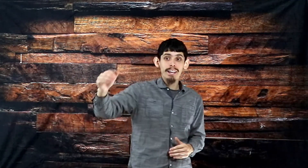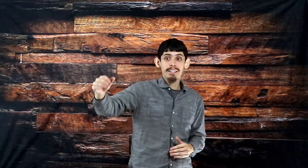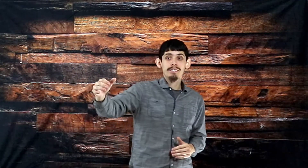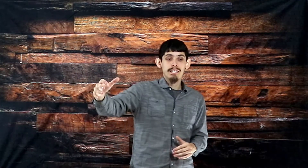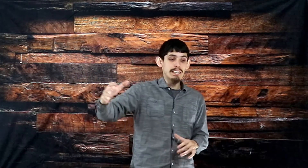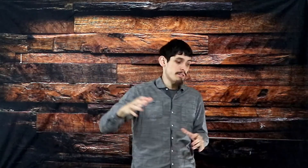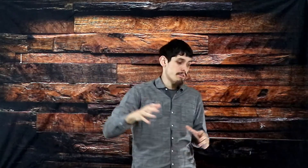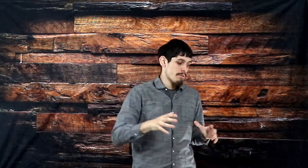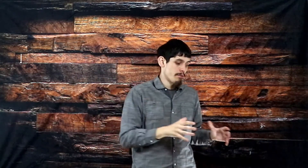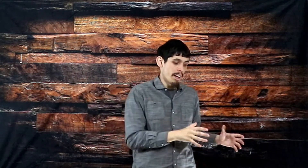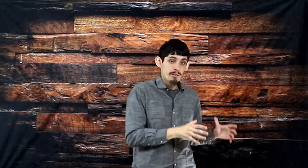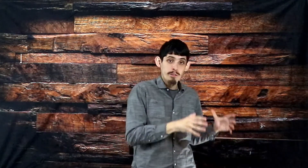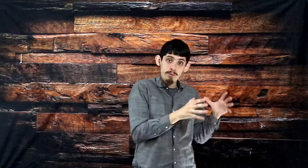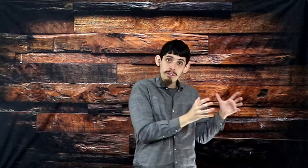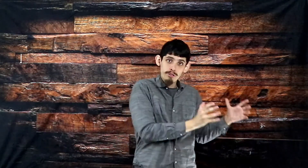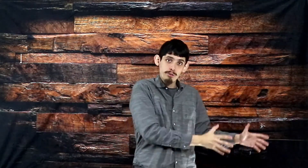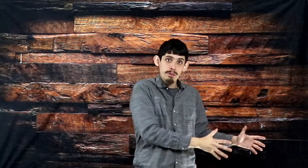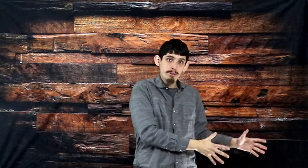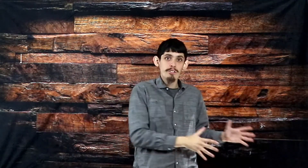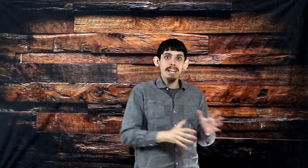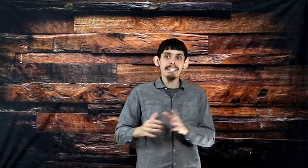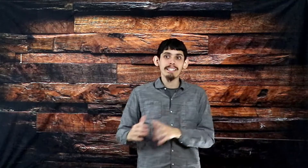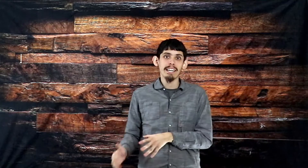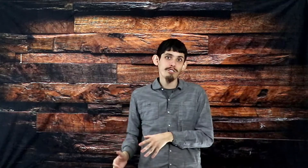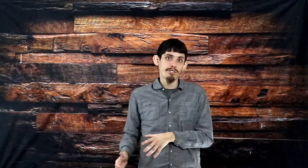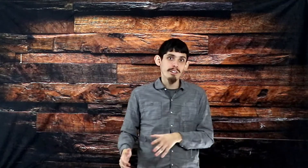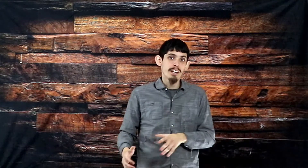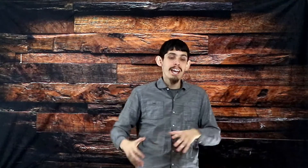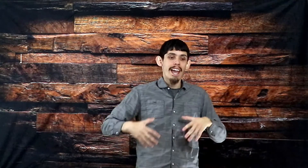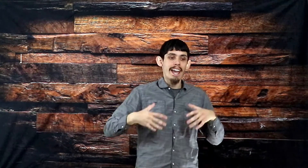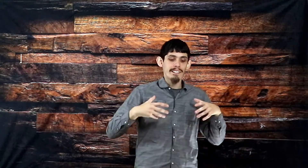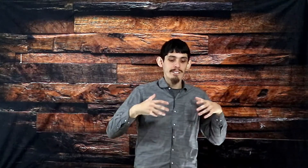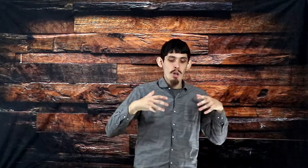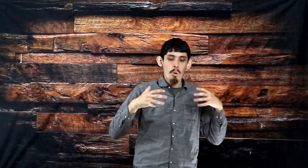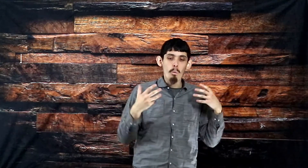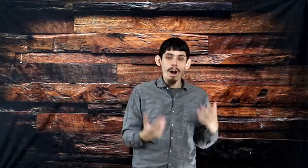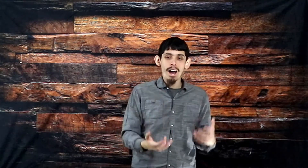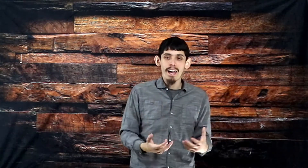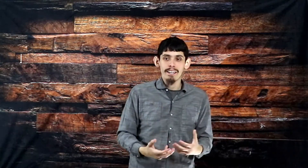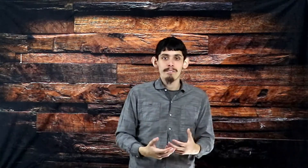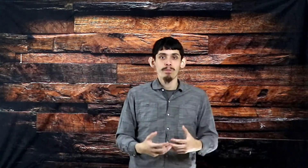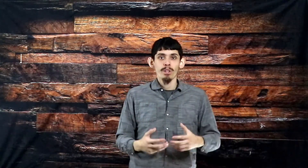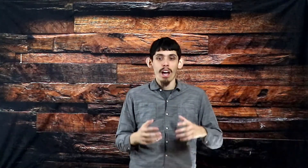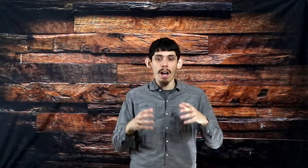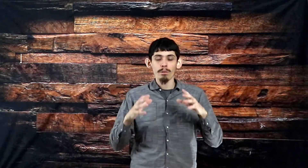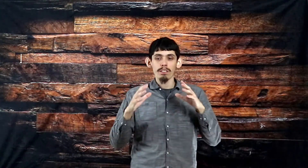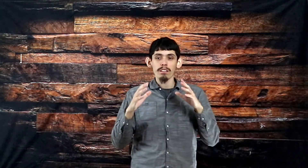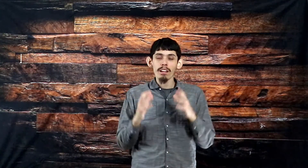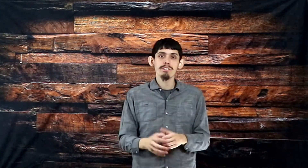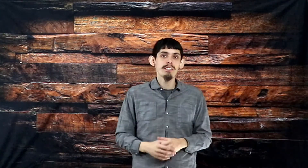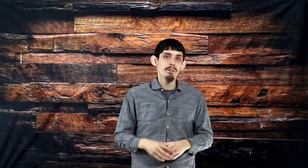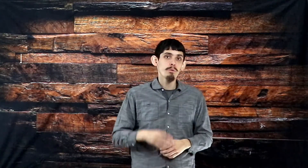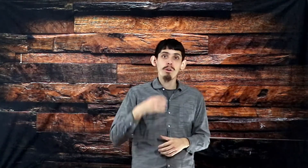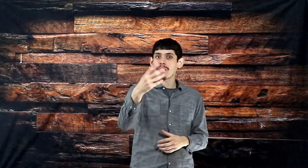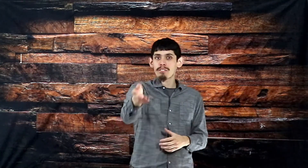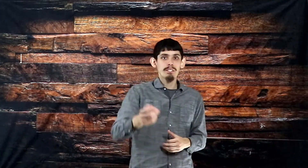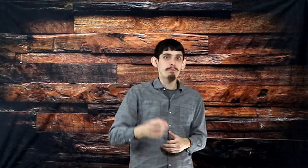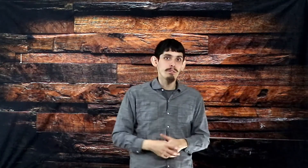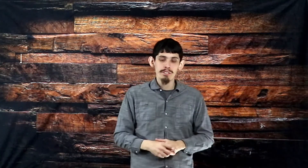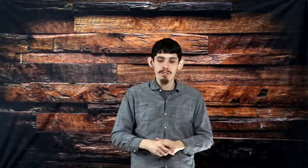is found throughout scripture and nature? And why? I would love to hear what other symbols that you can